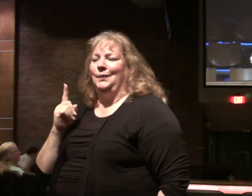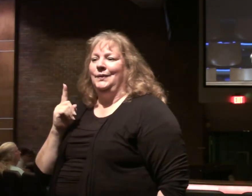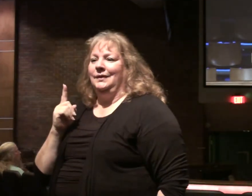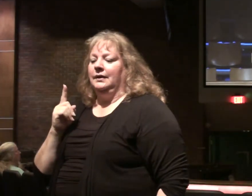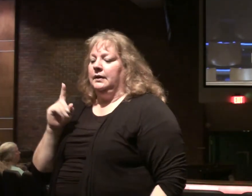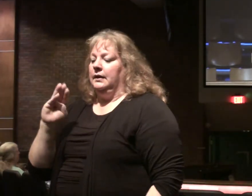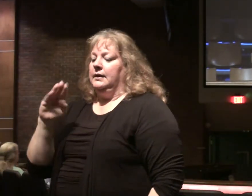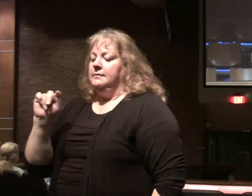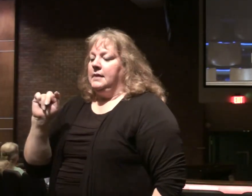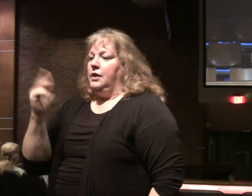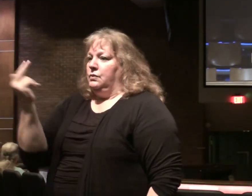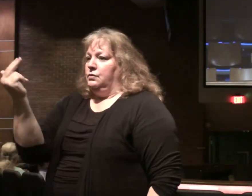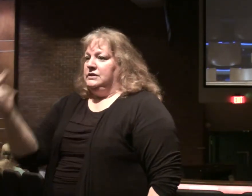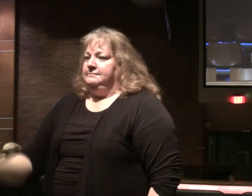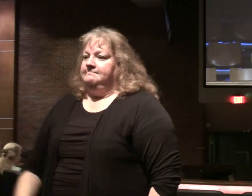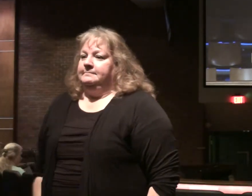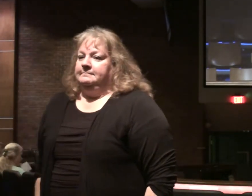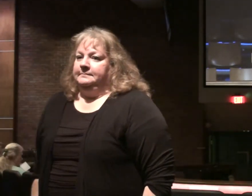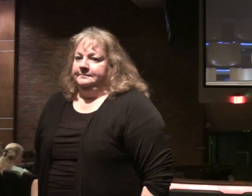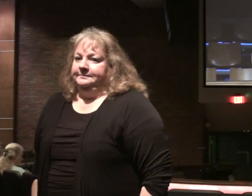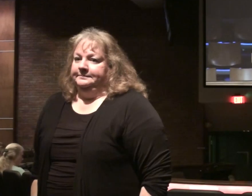Come to Matthew 13 if you would.